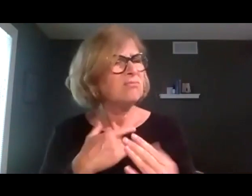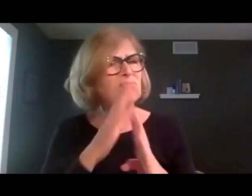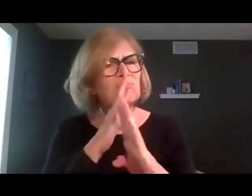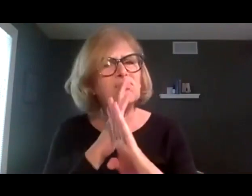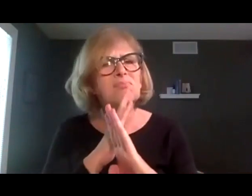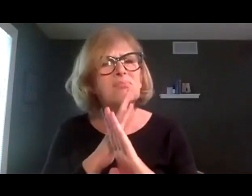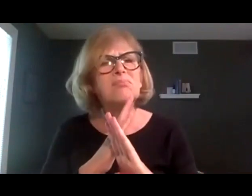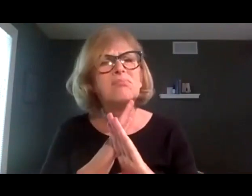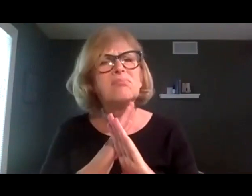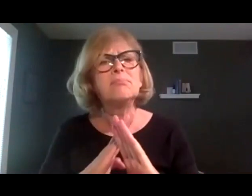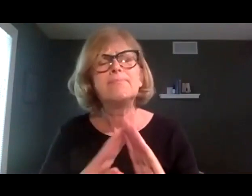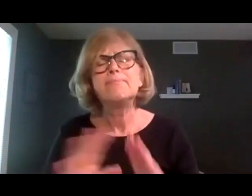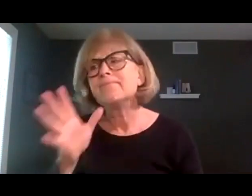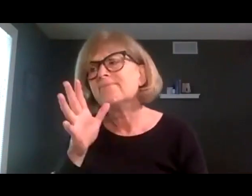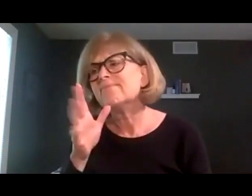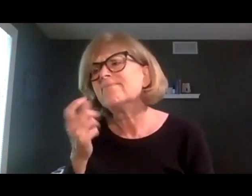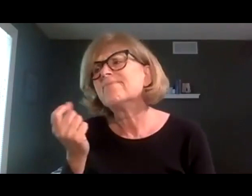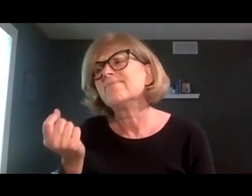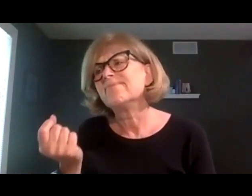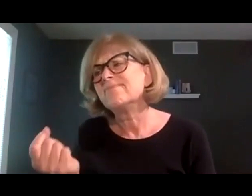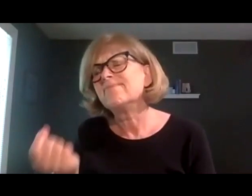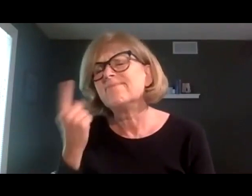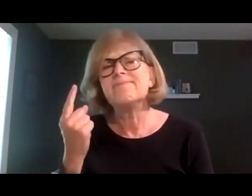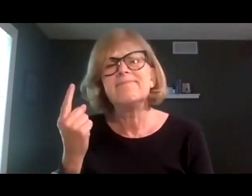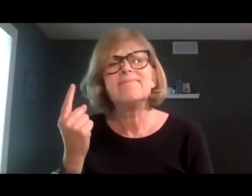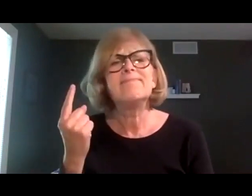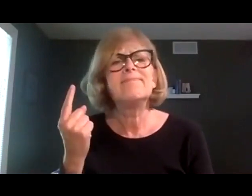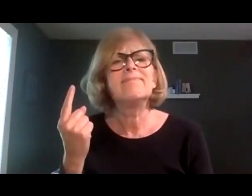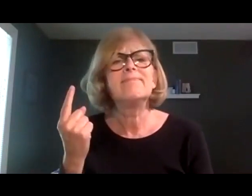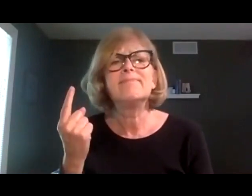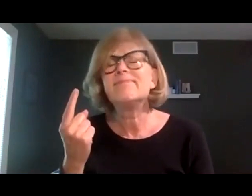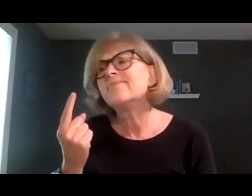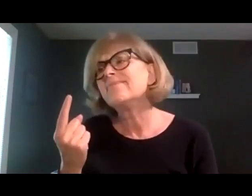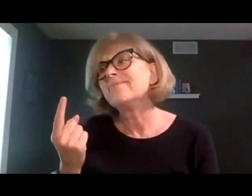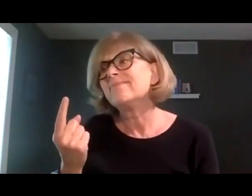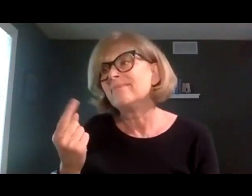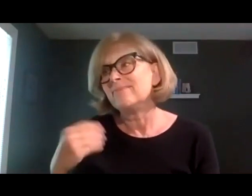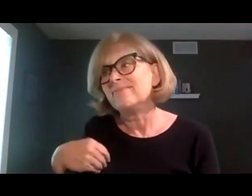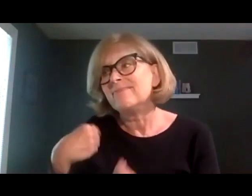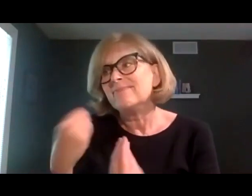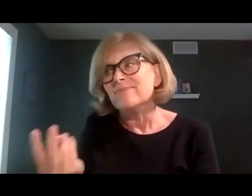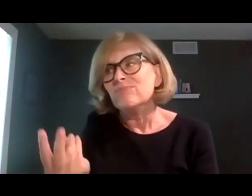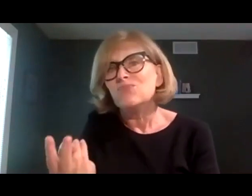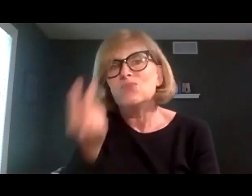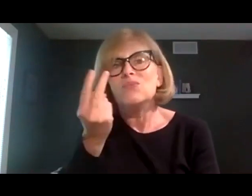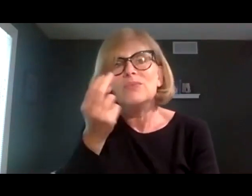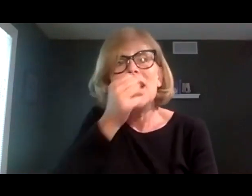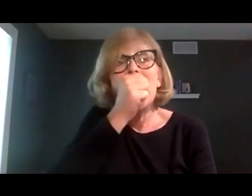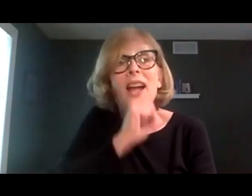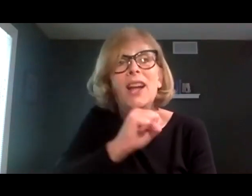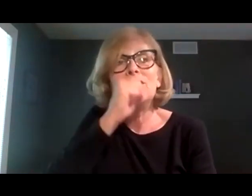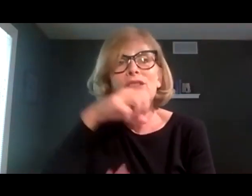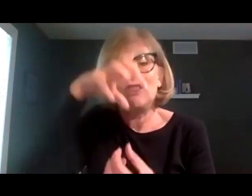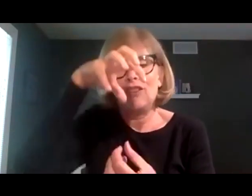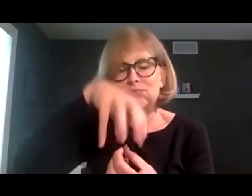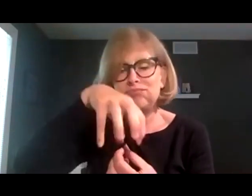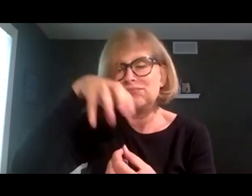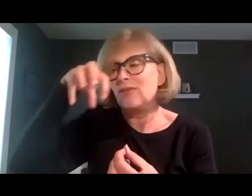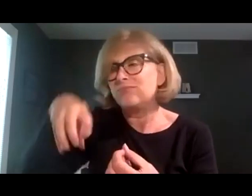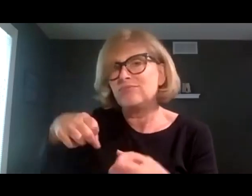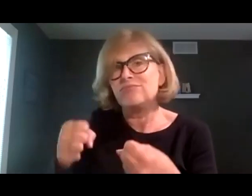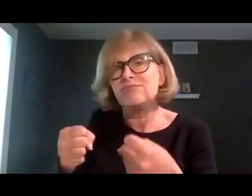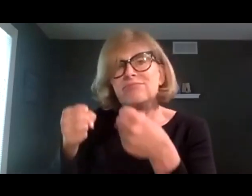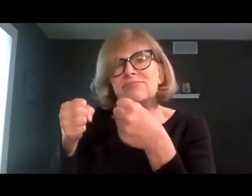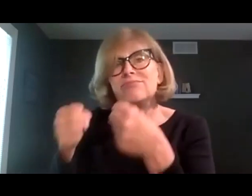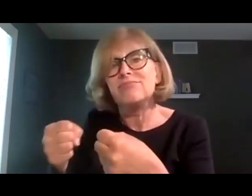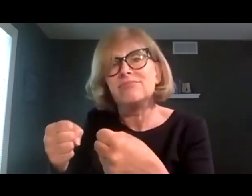today I am quiet my mom understands she gave me two ice